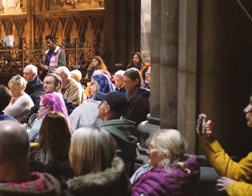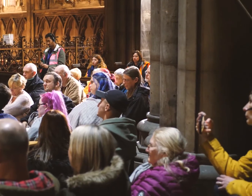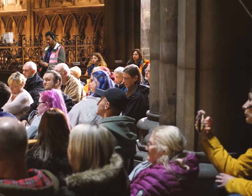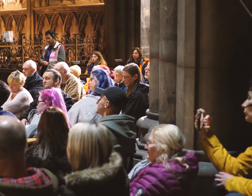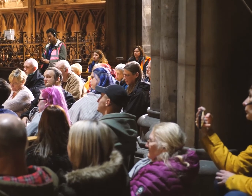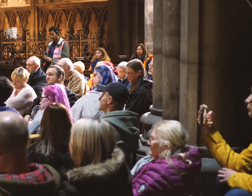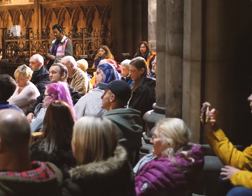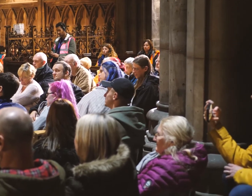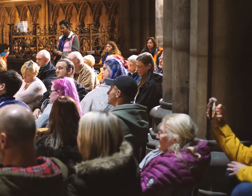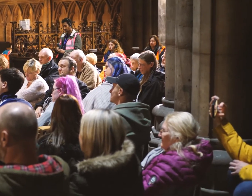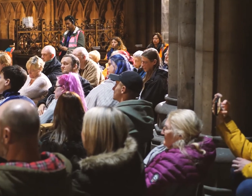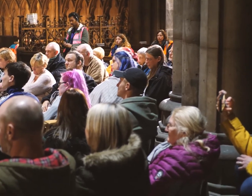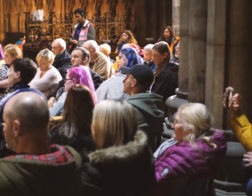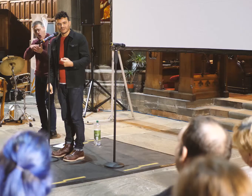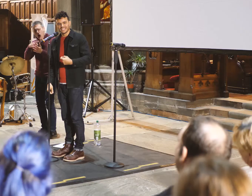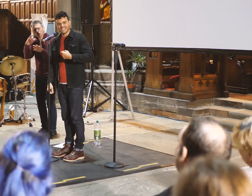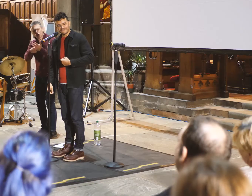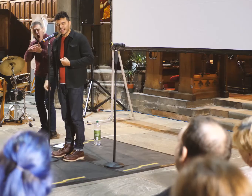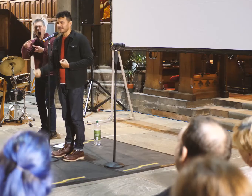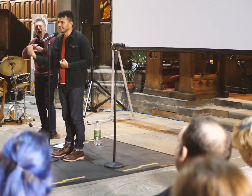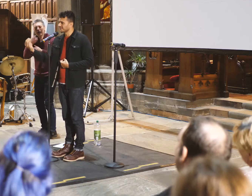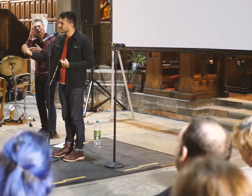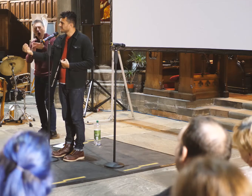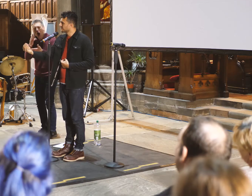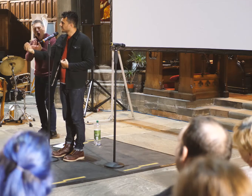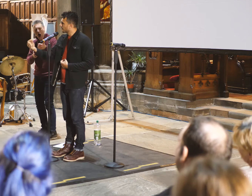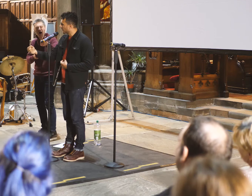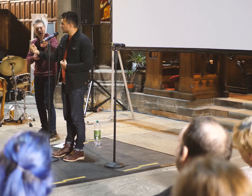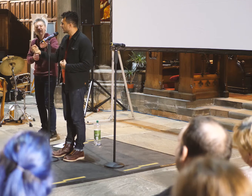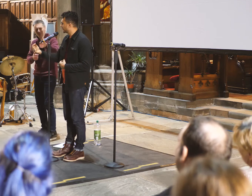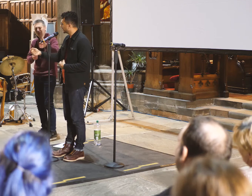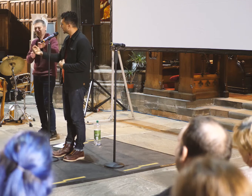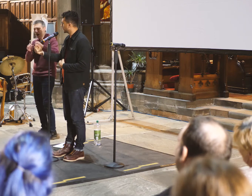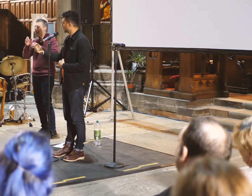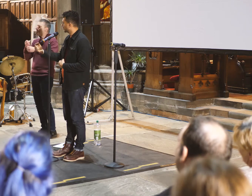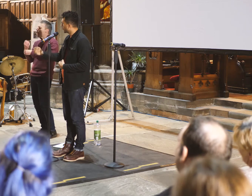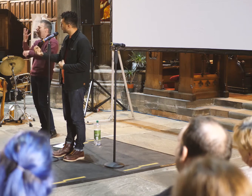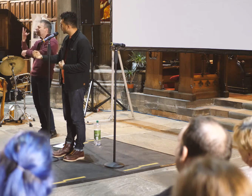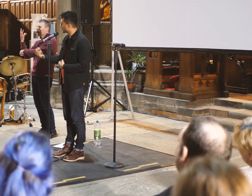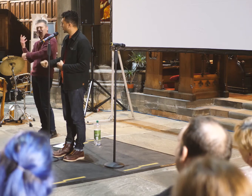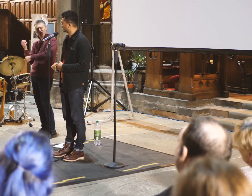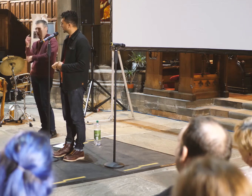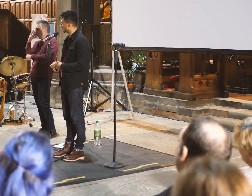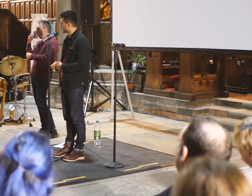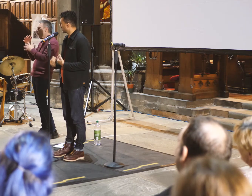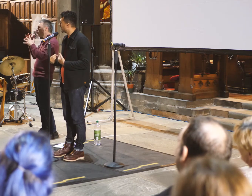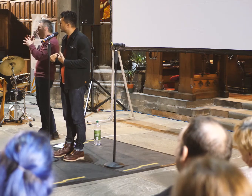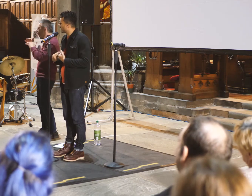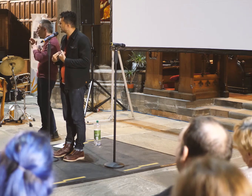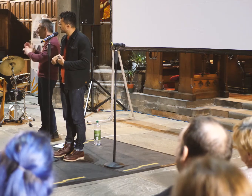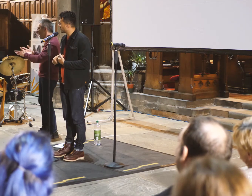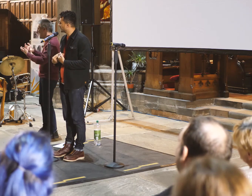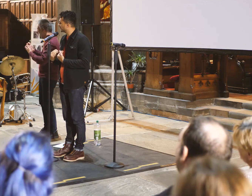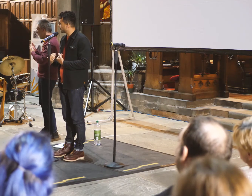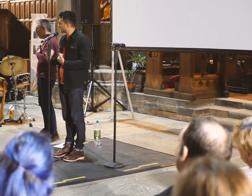Jar English, proud to have someone in their family. Plantation lineage, World War service, how